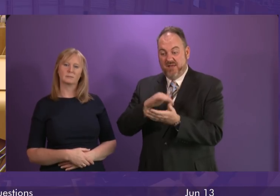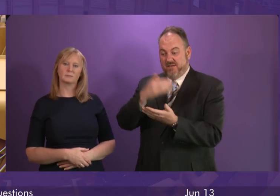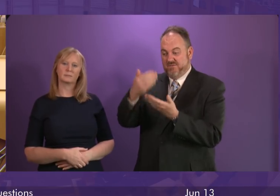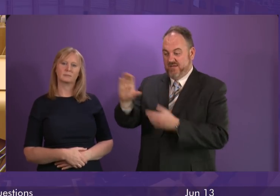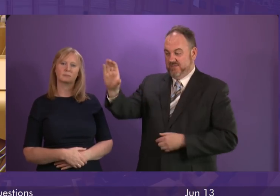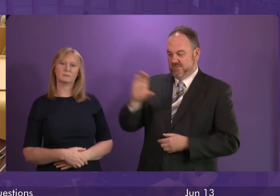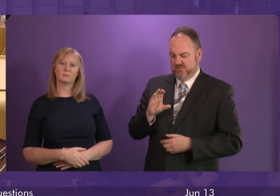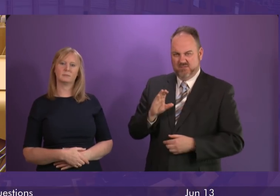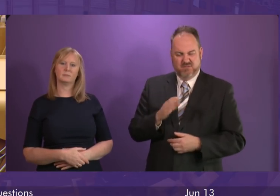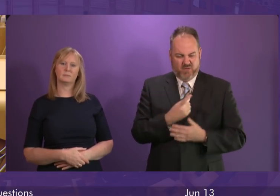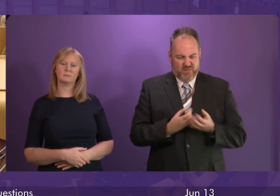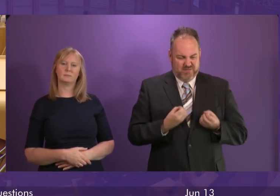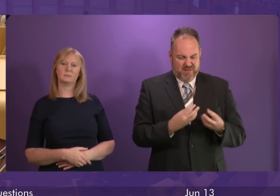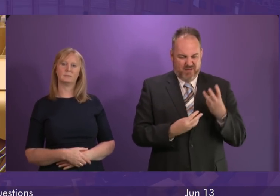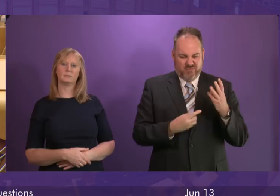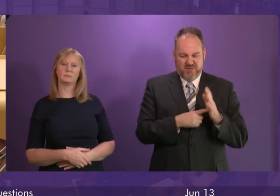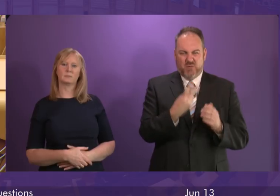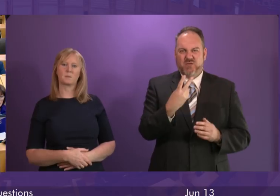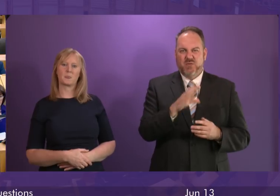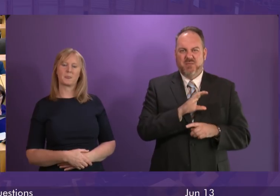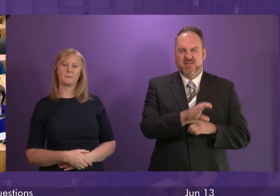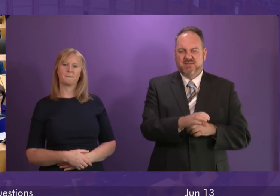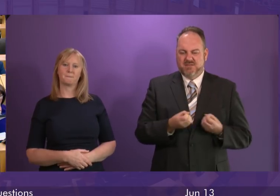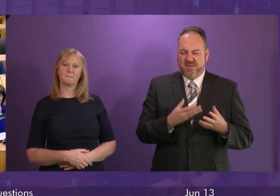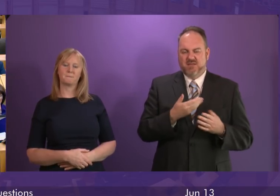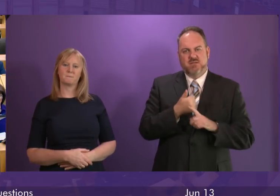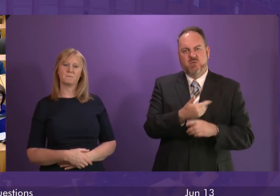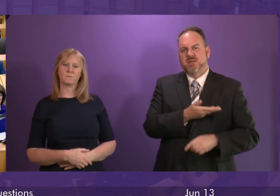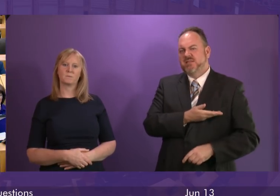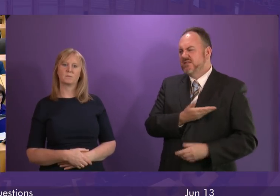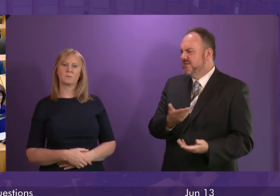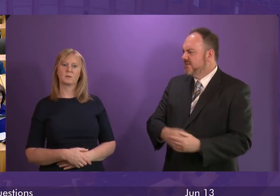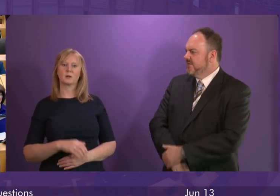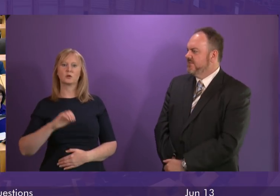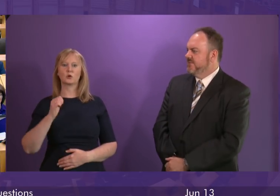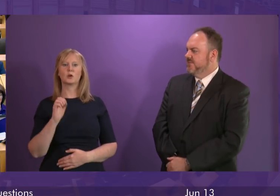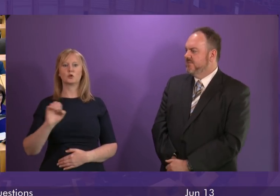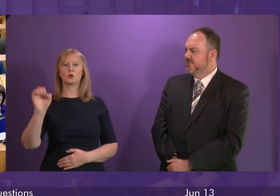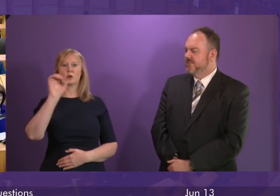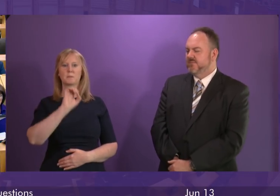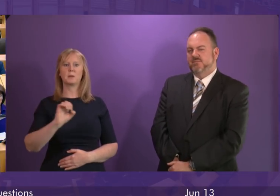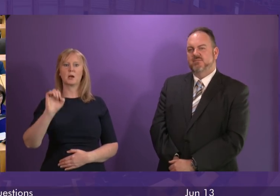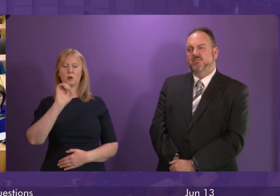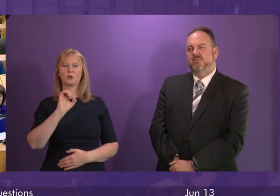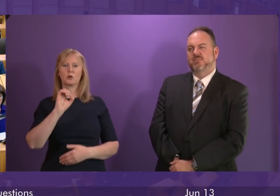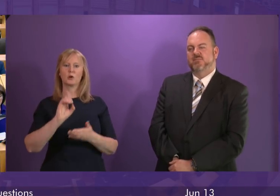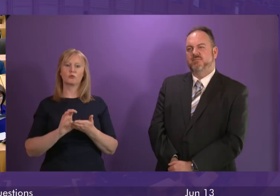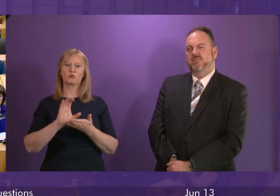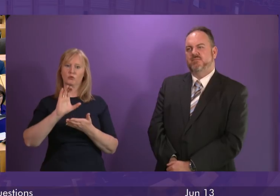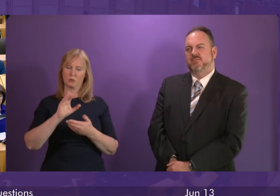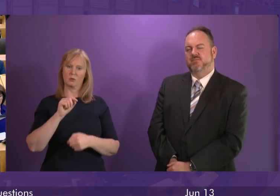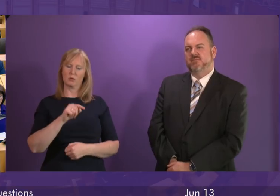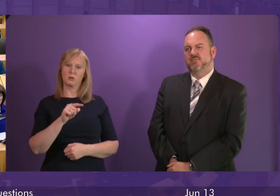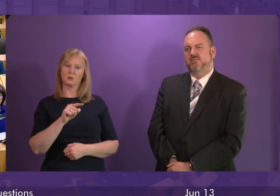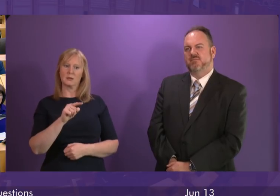has been spent on supporting Scottish businesses? First Minister. The Scottish European Growth Co-investment programme has